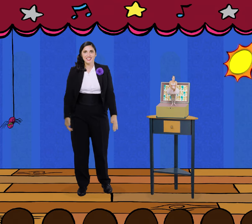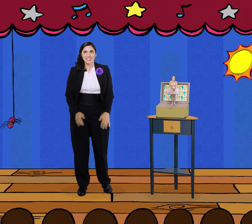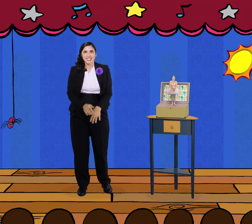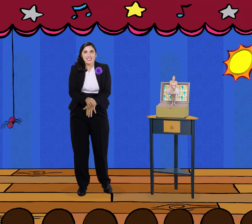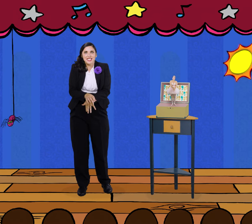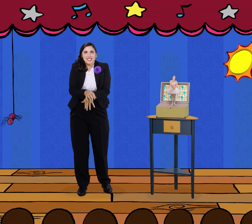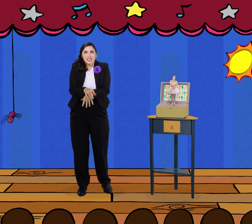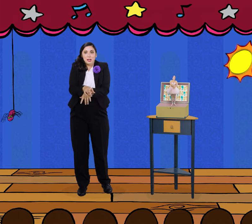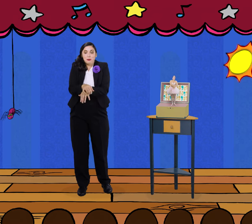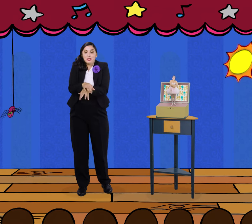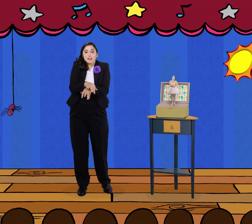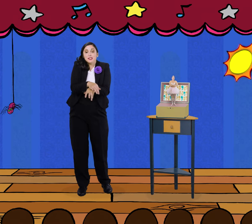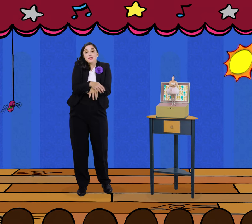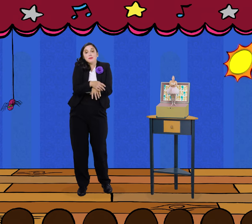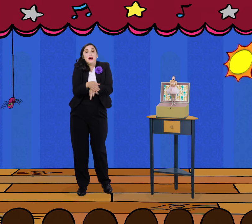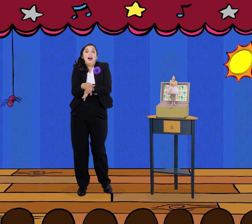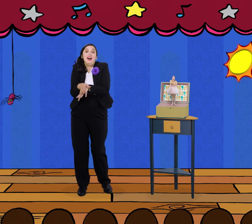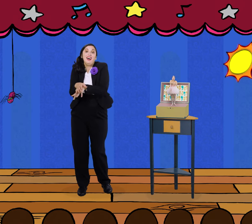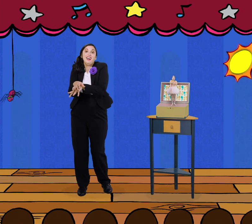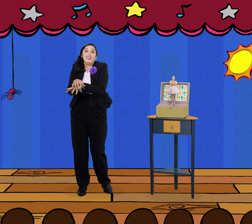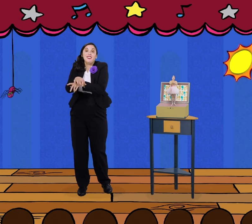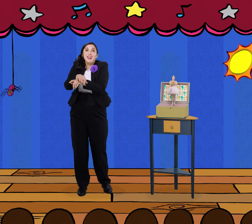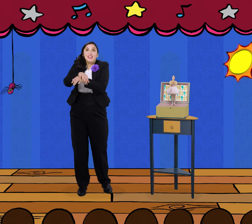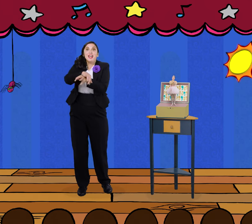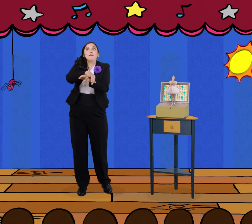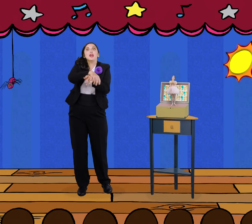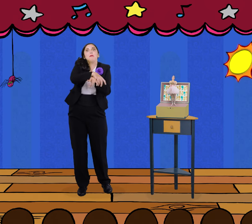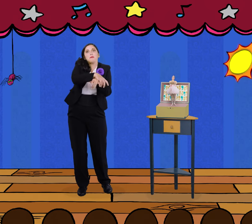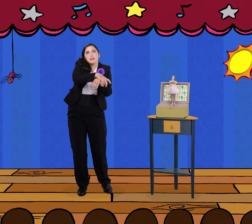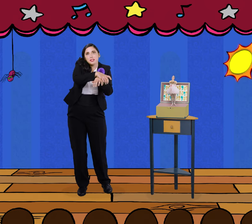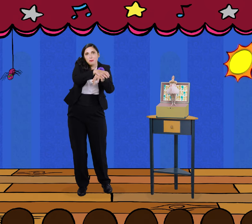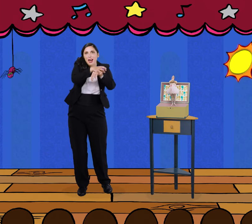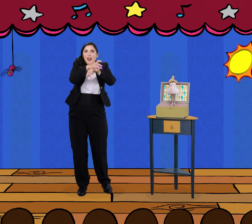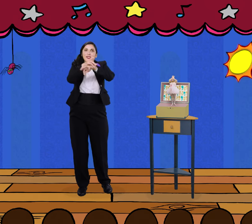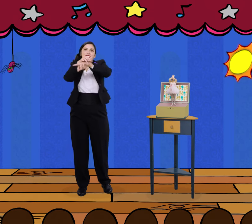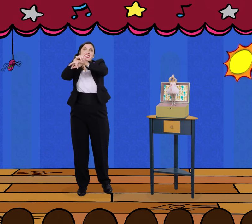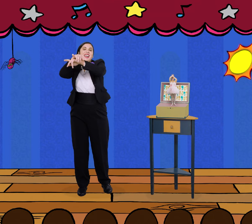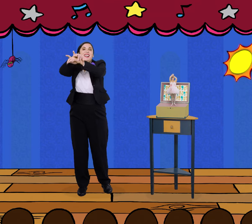the itsy bitsy spider climbed up the spout again